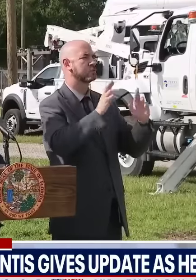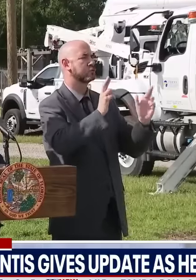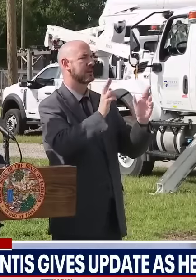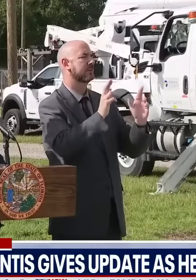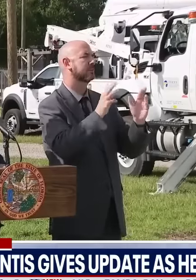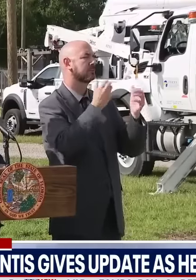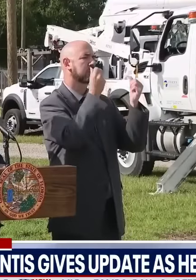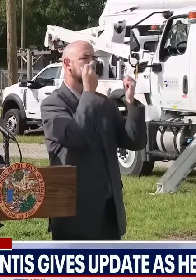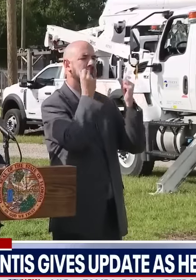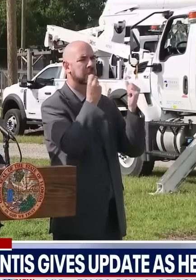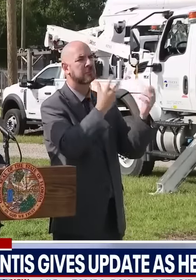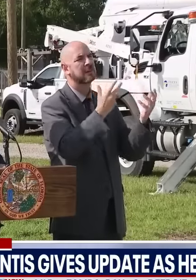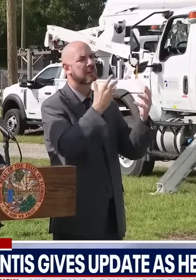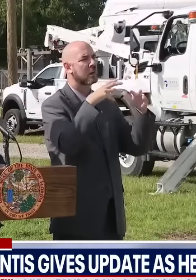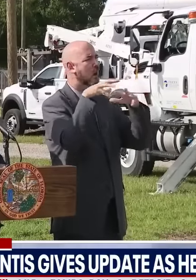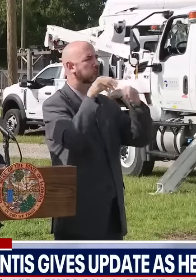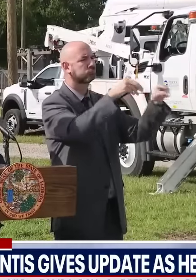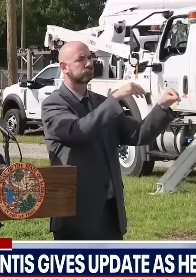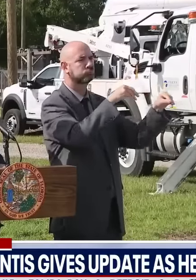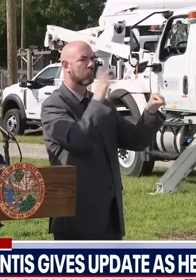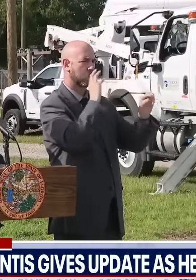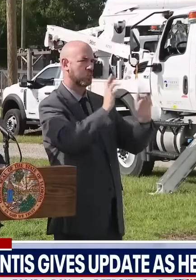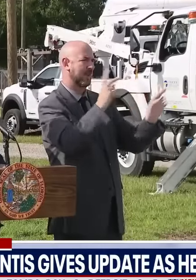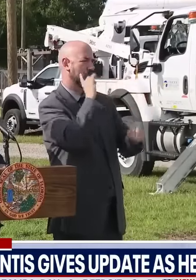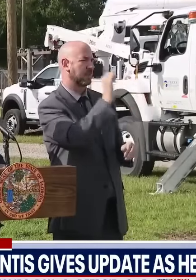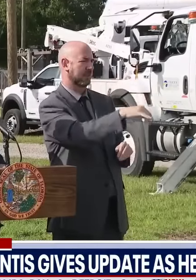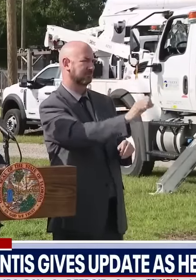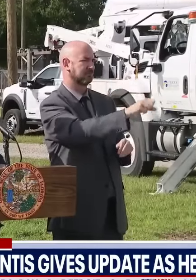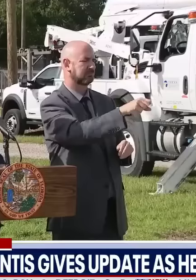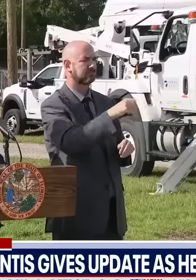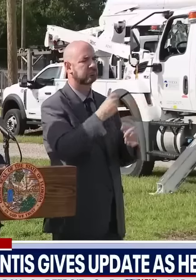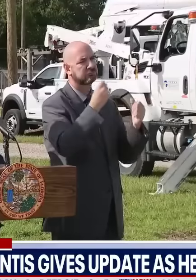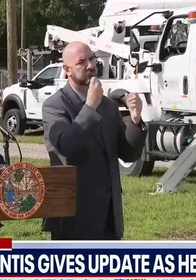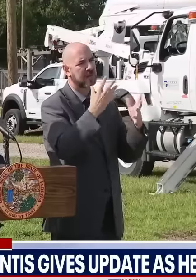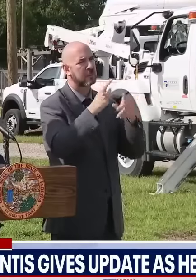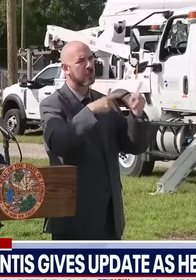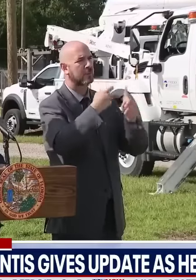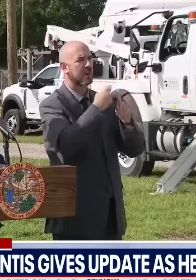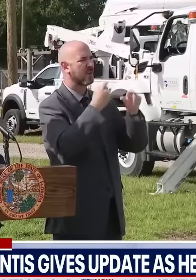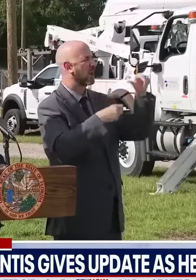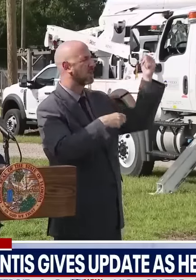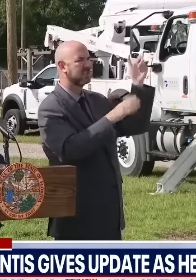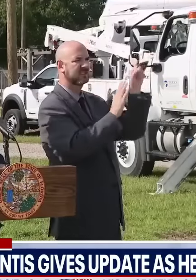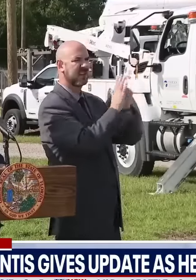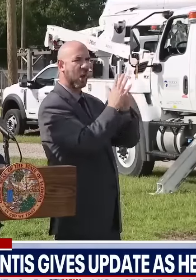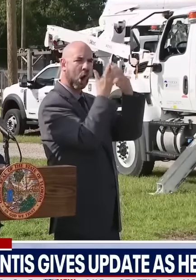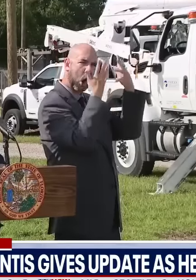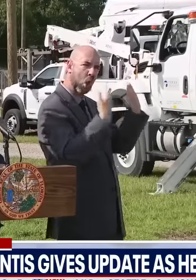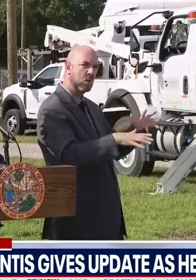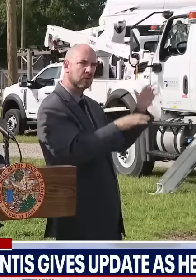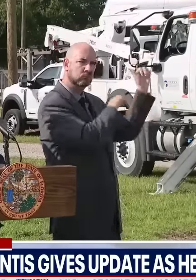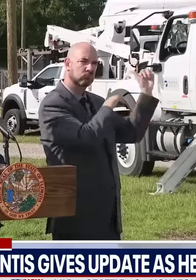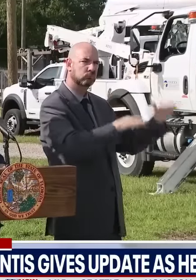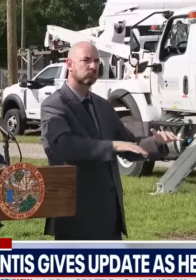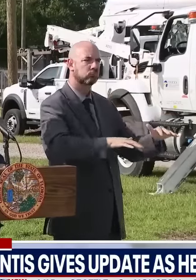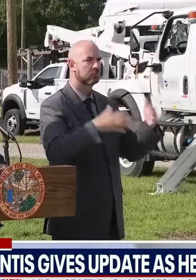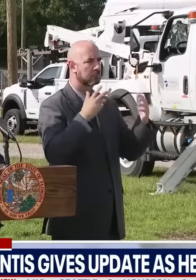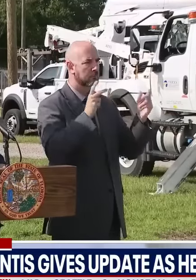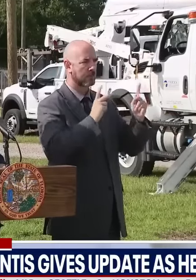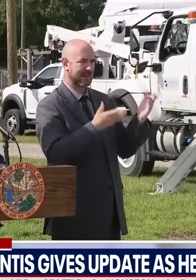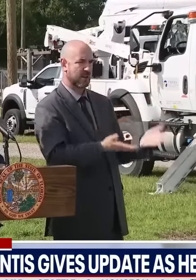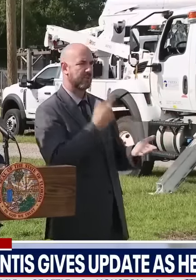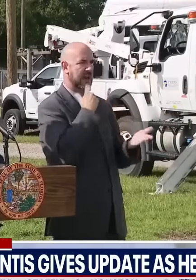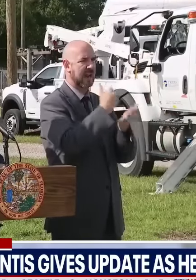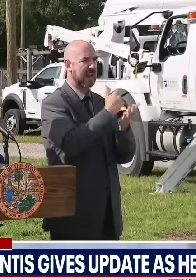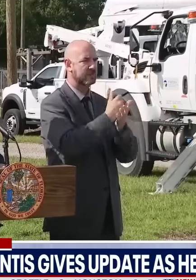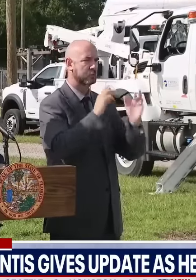We've got folks across the country that are coming in, and we want to make sure that those folks are on target and are able to